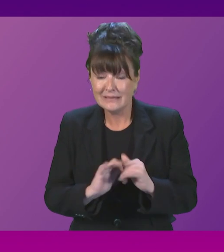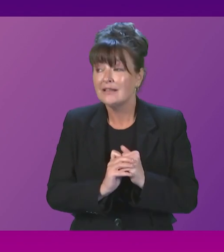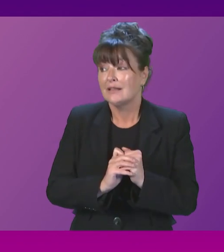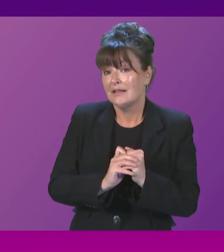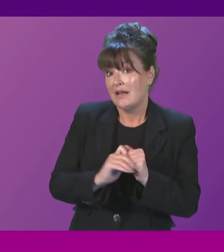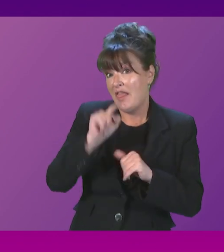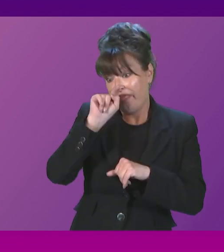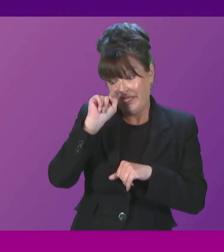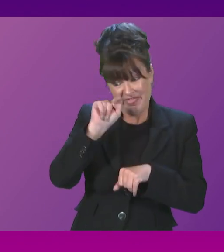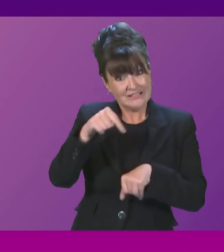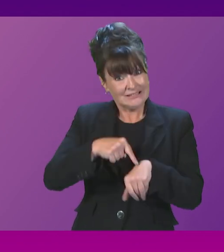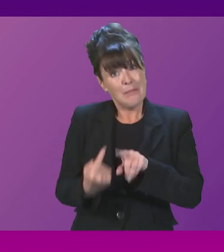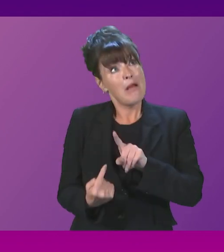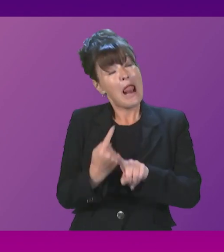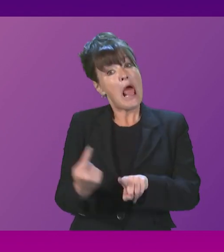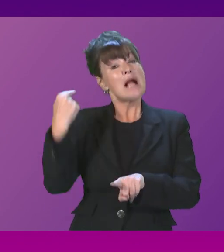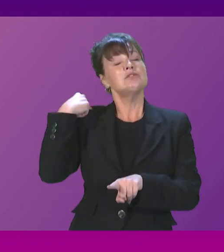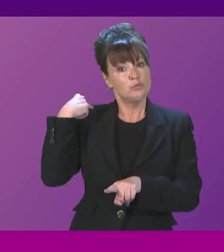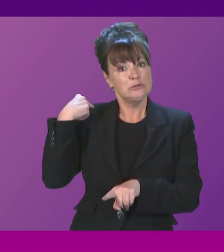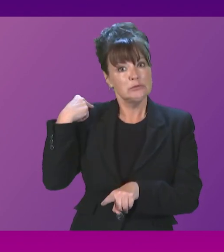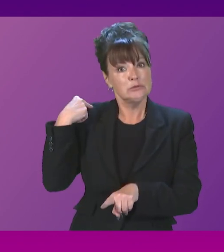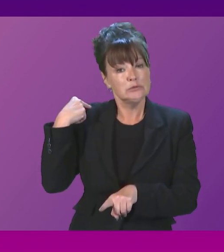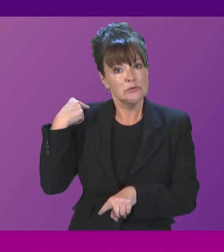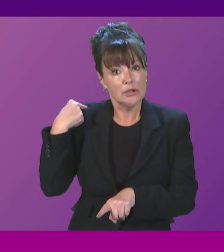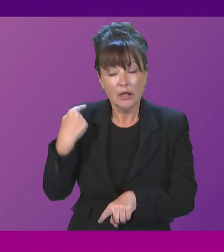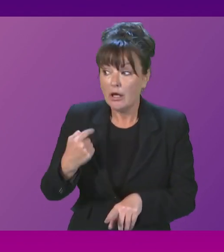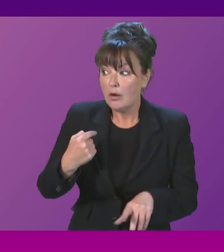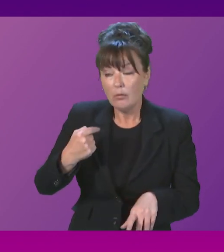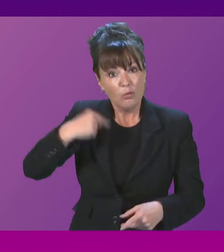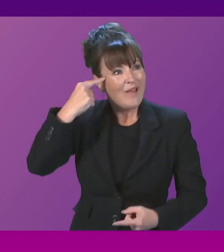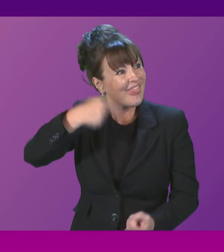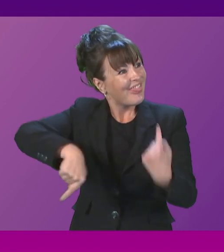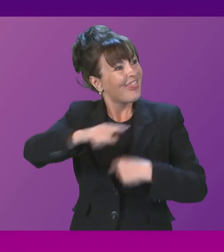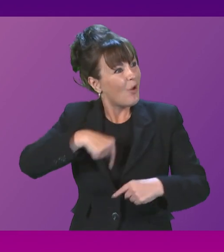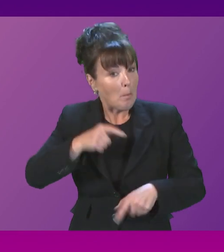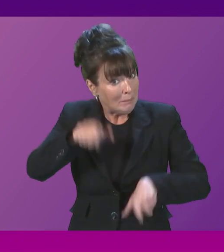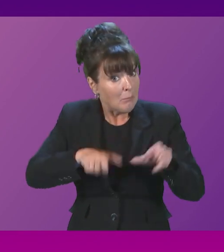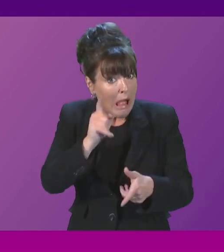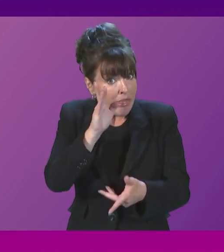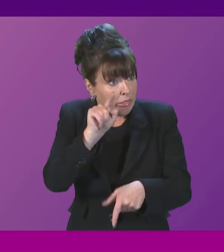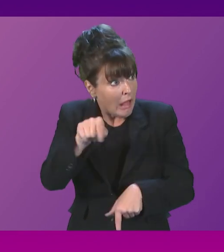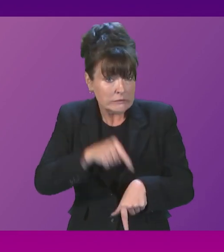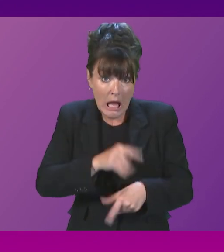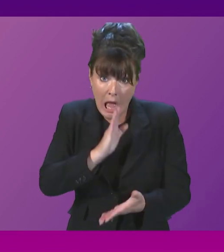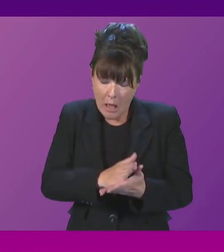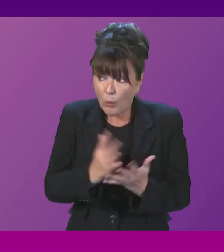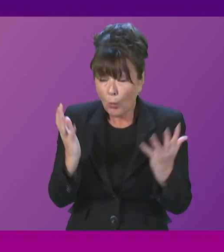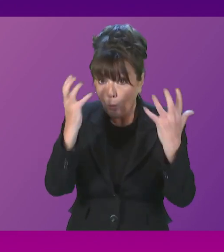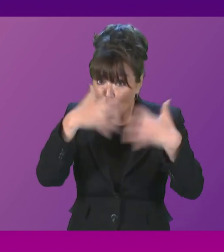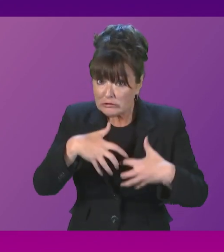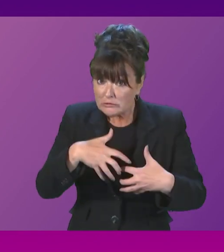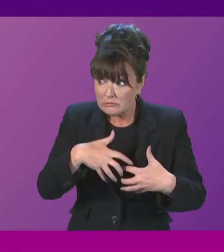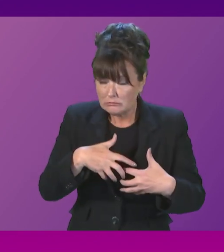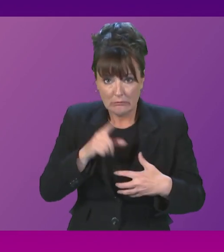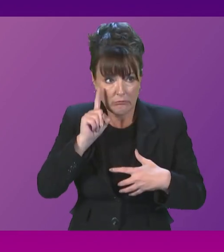this time last week, it would have been very true, frighteningly true, to say that people were worried about being unable to heat